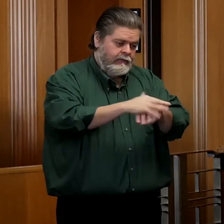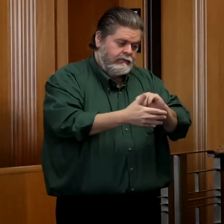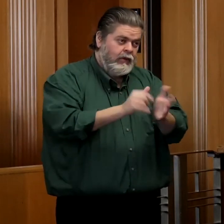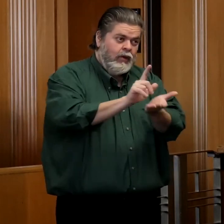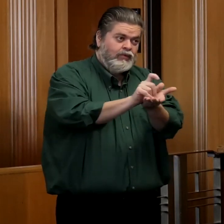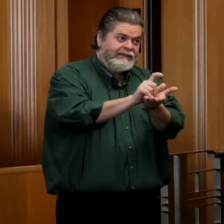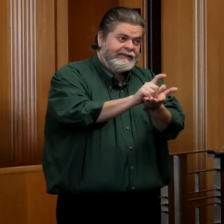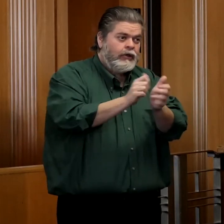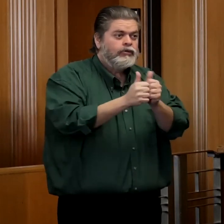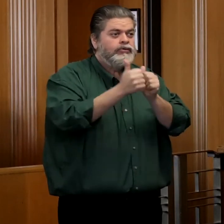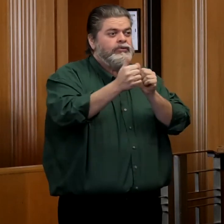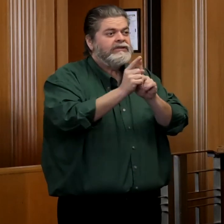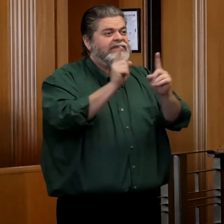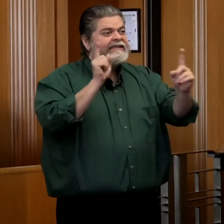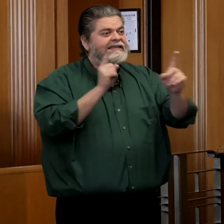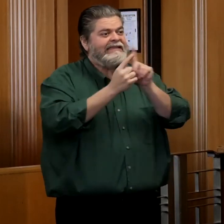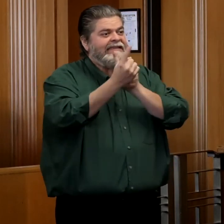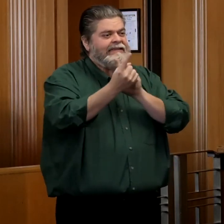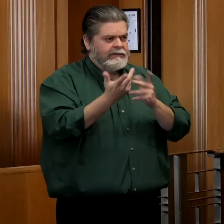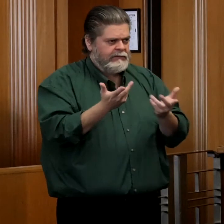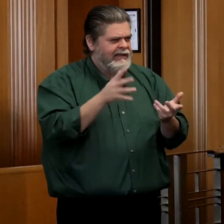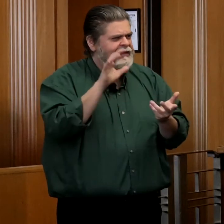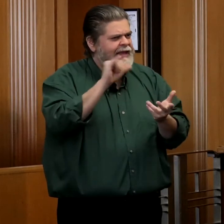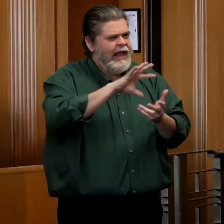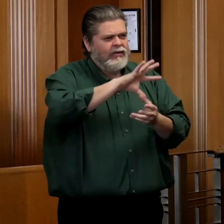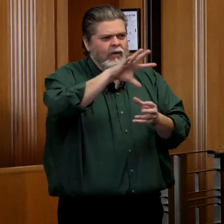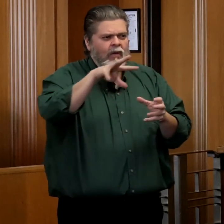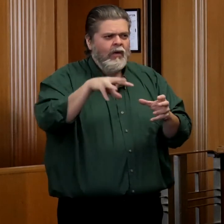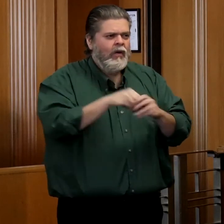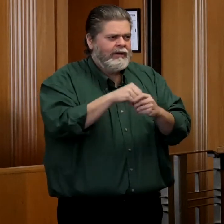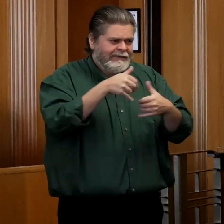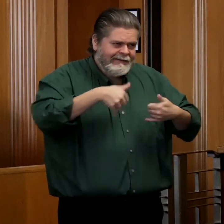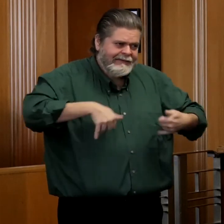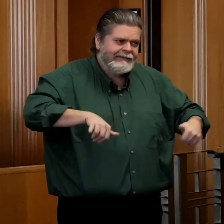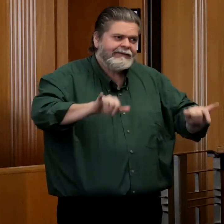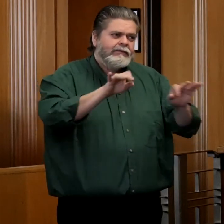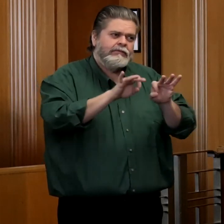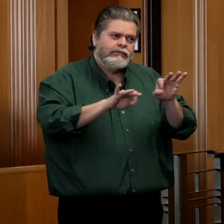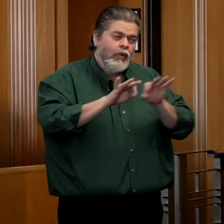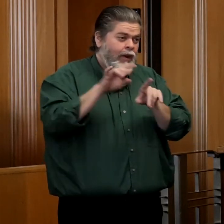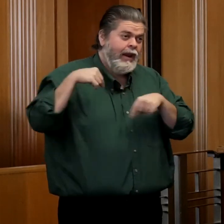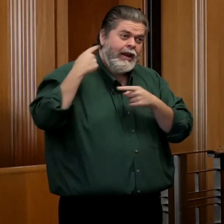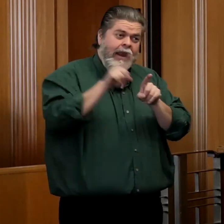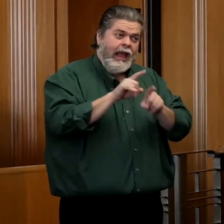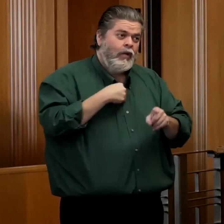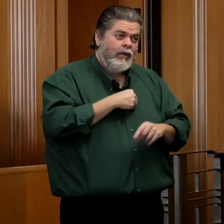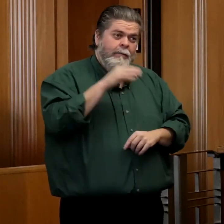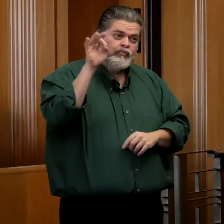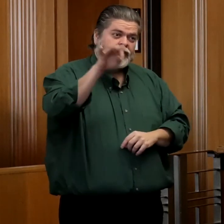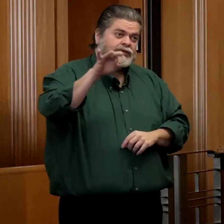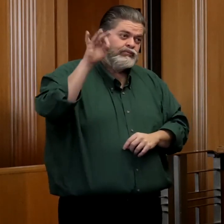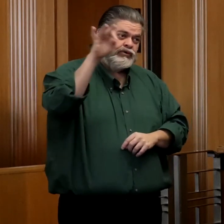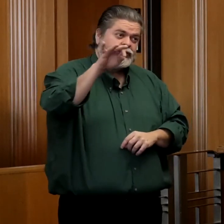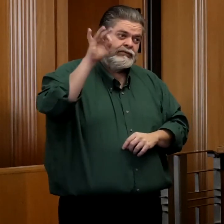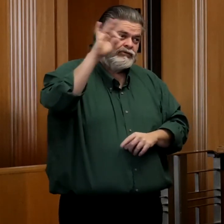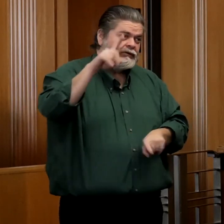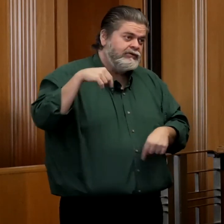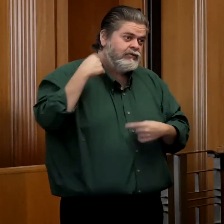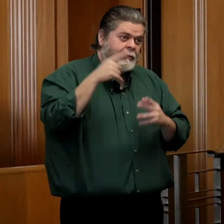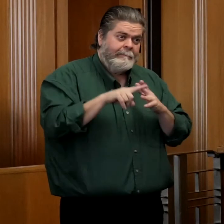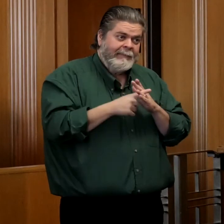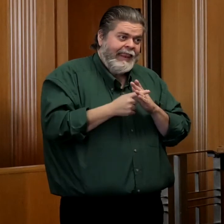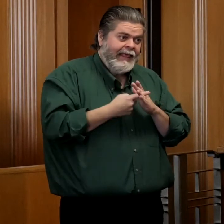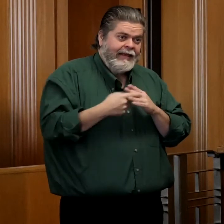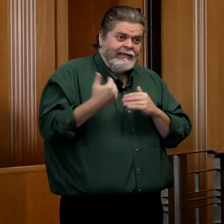social distancing, all those other things that we have been talking to you about since the very beginning, and so many of you have